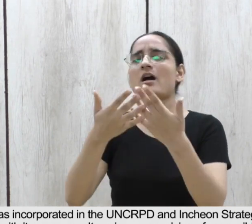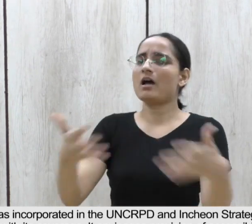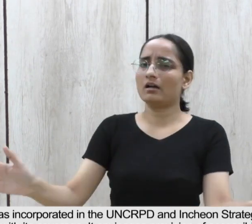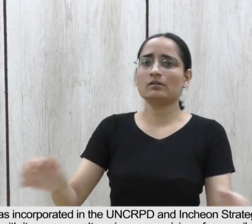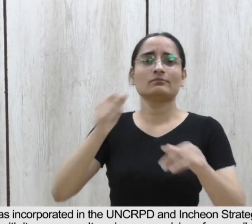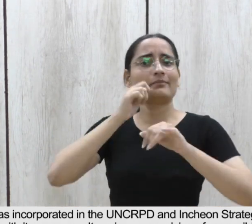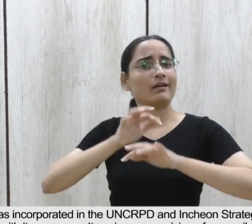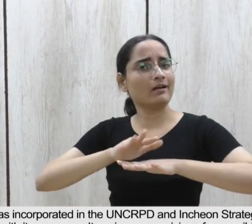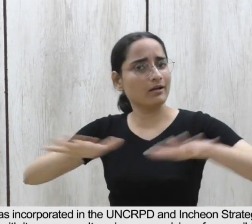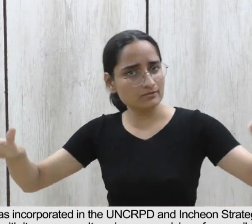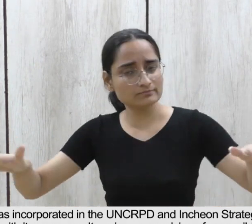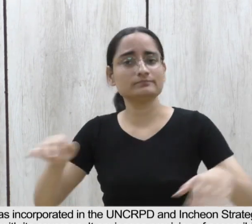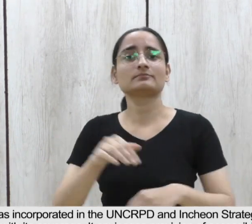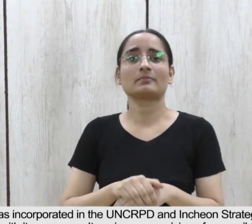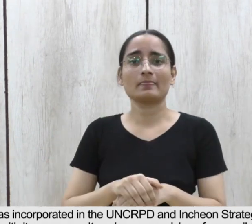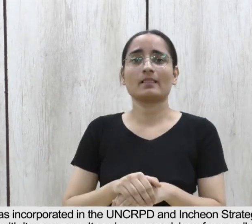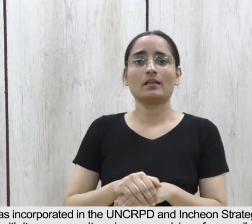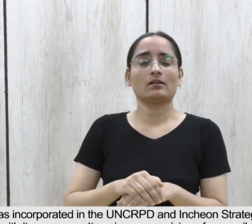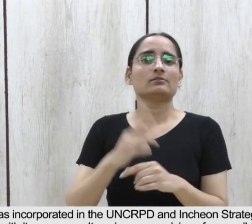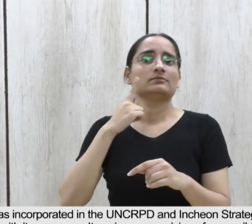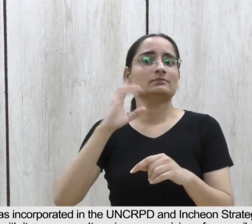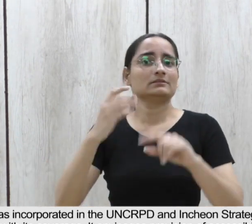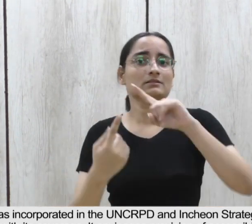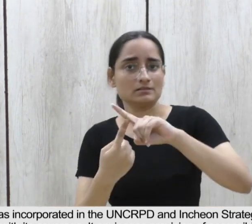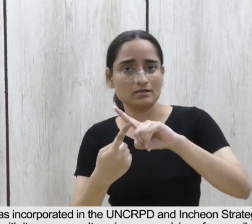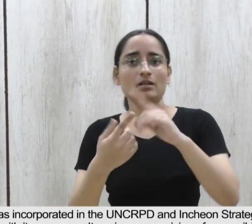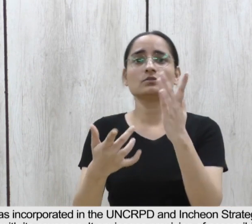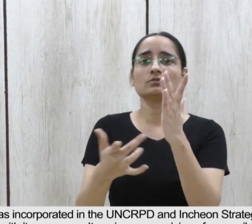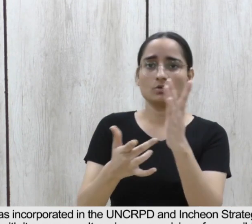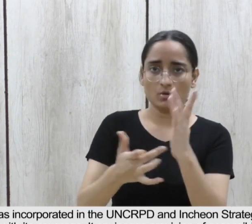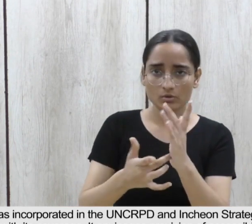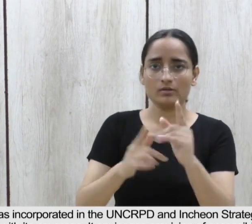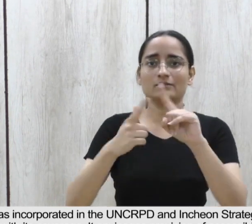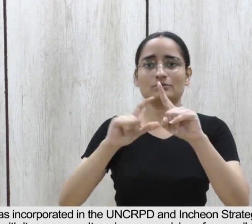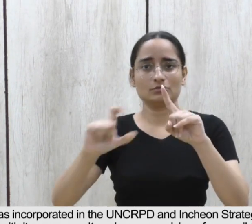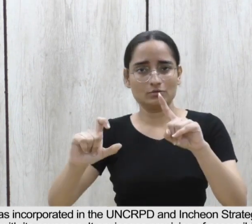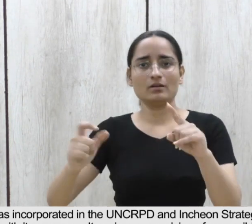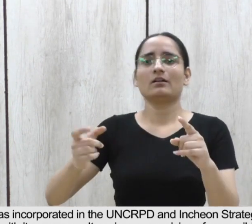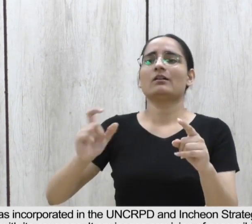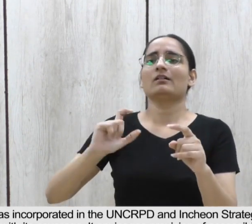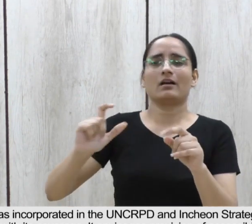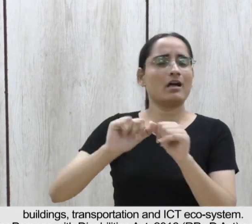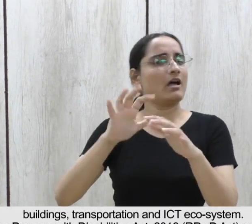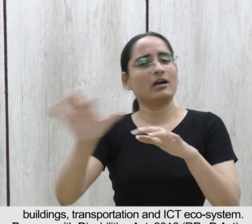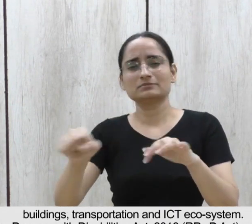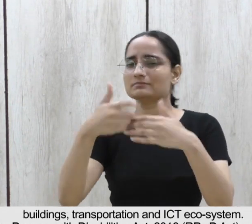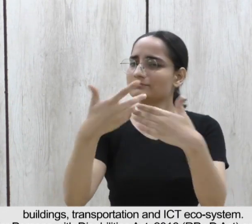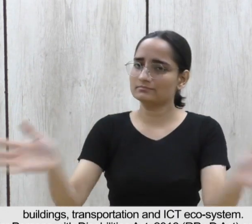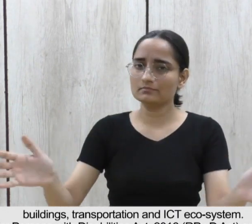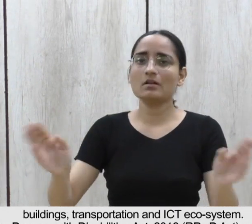9 envisages provision of accessibility in all facets in public buildings, transportation,